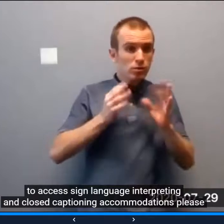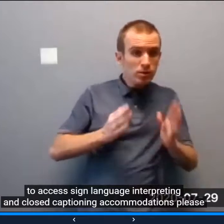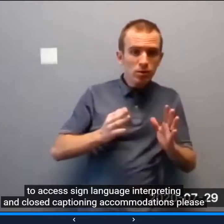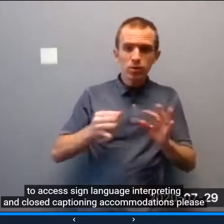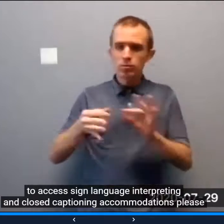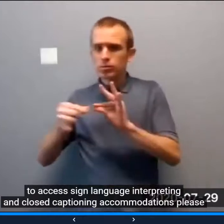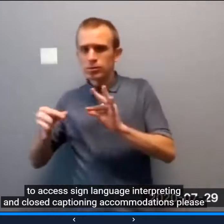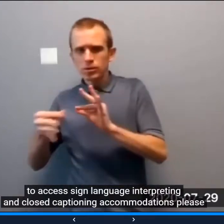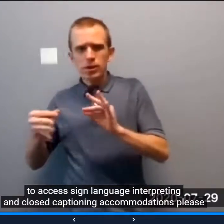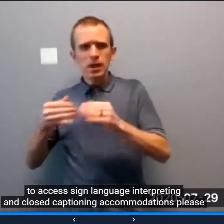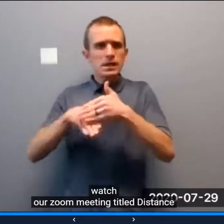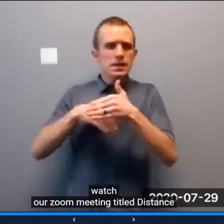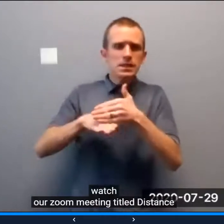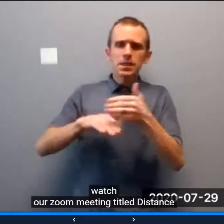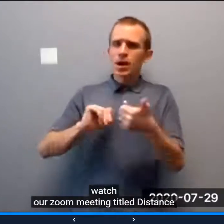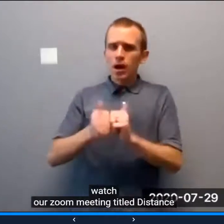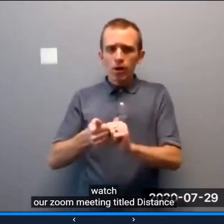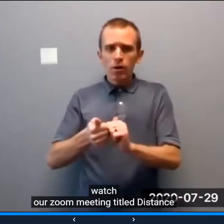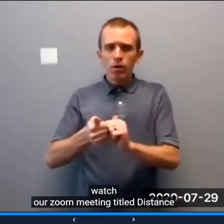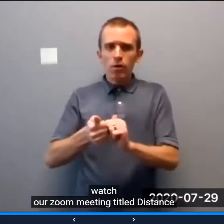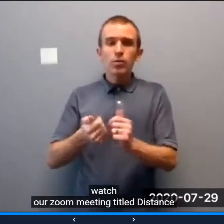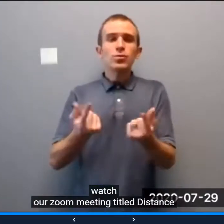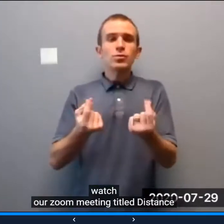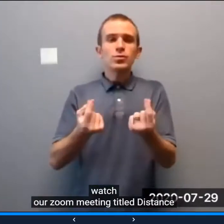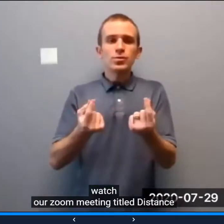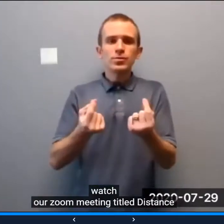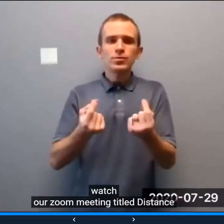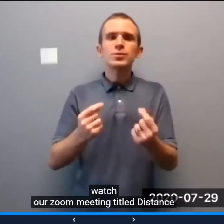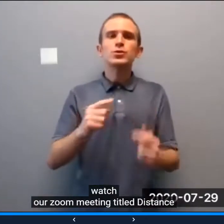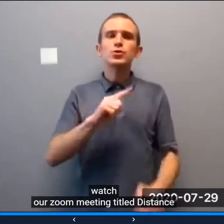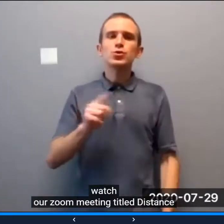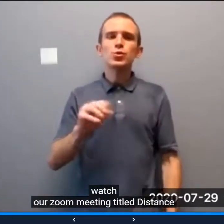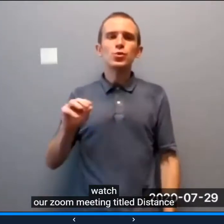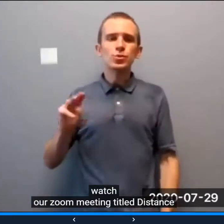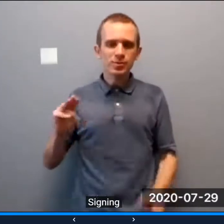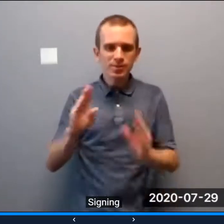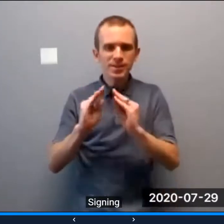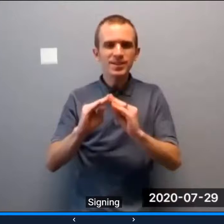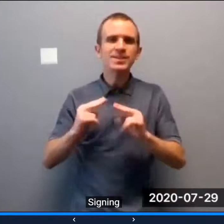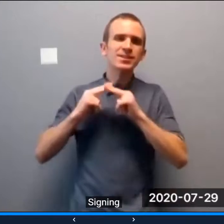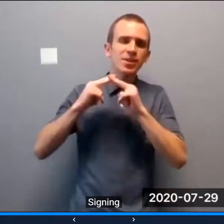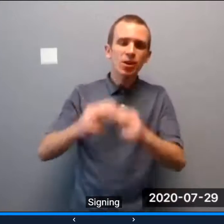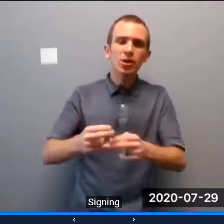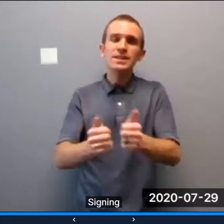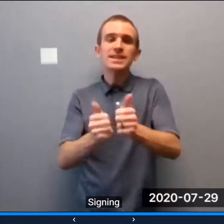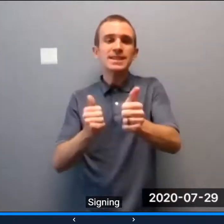accommodations, Sandy watch our Zoom meeting entitled Distance Signing.